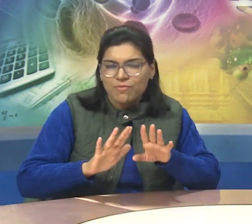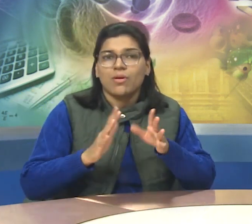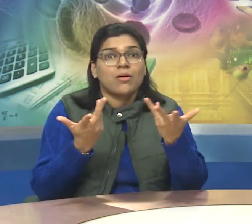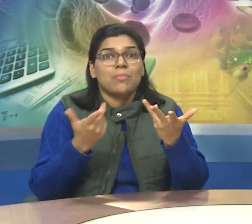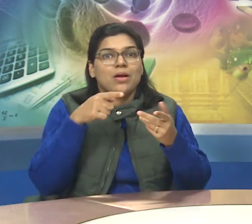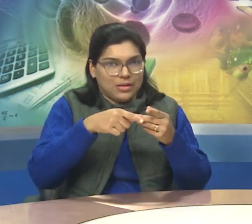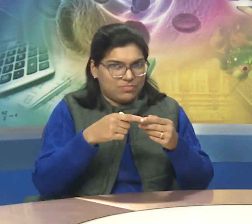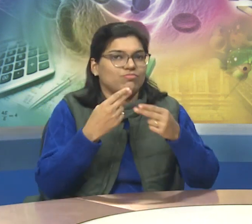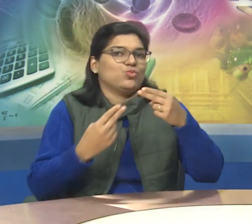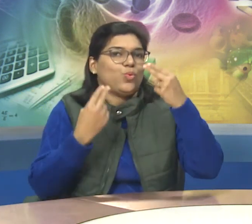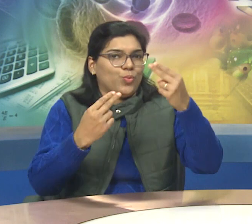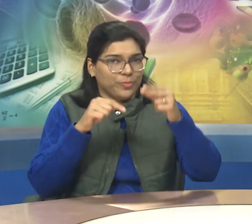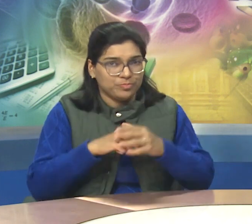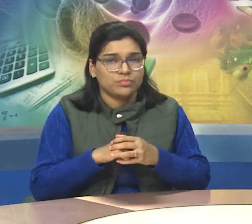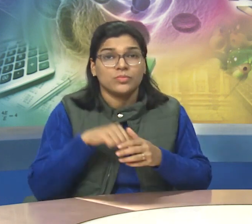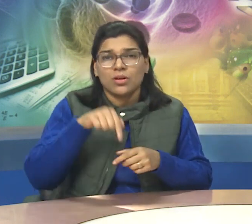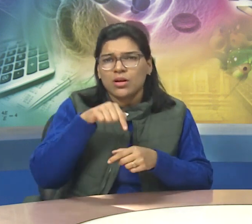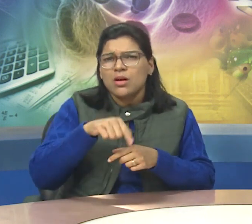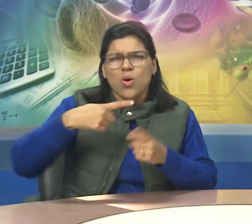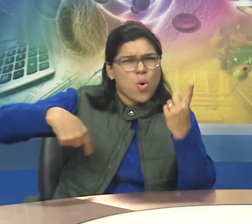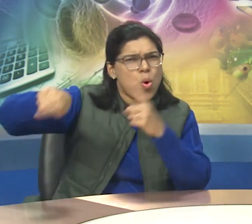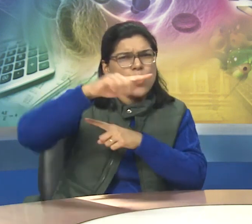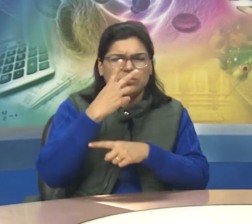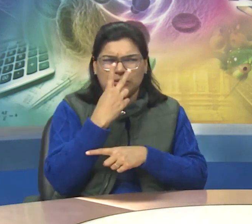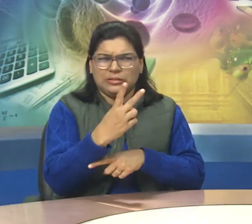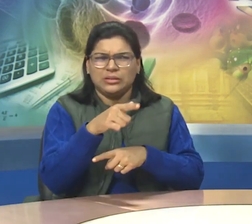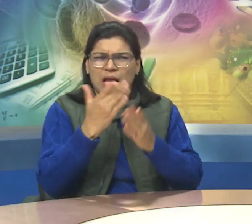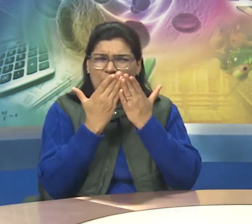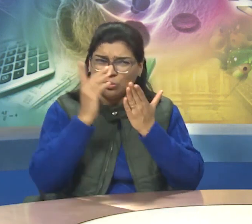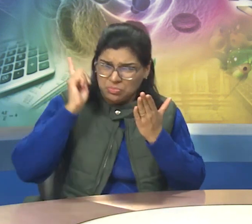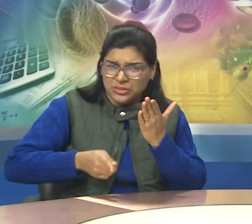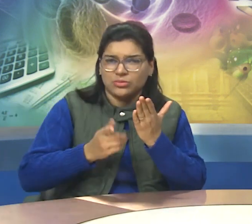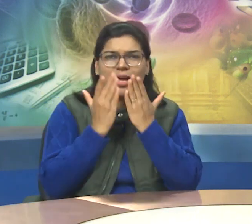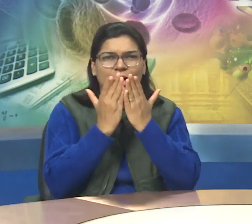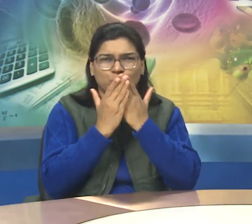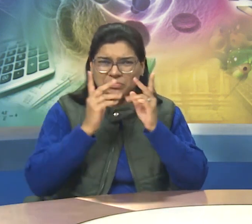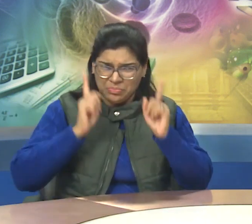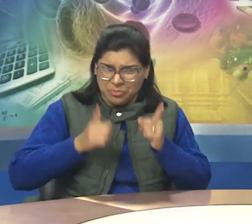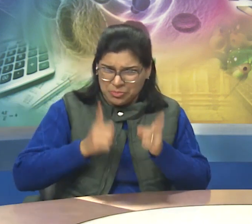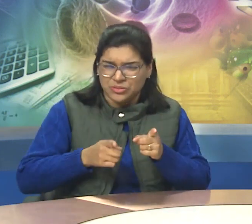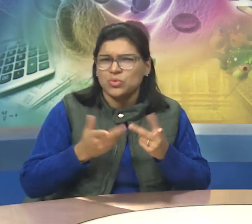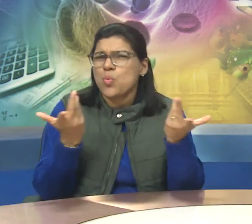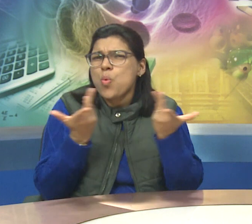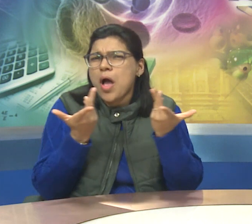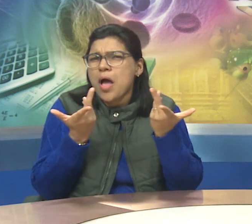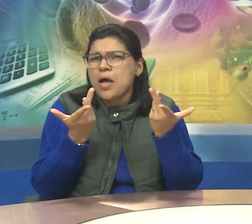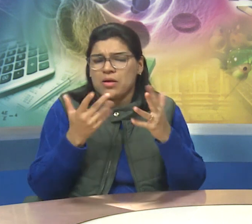with the author's. First, why do we need education?